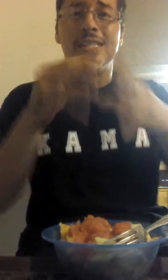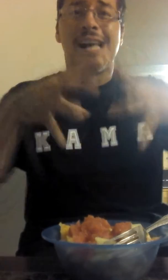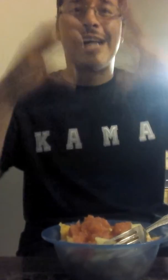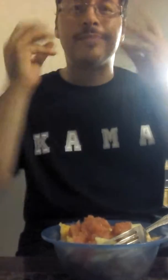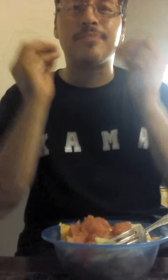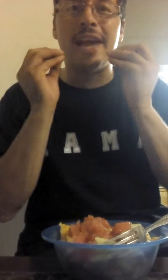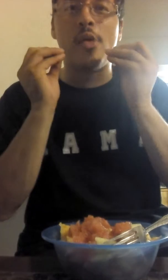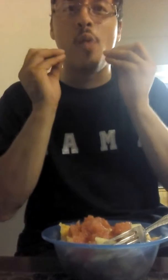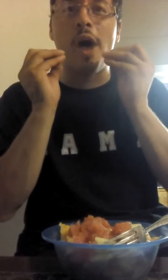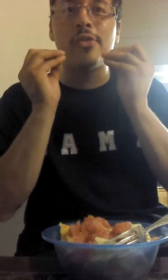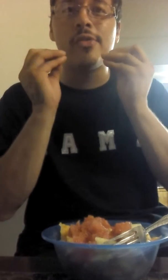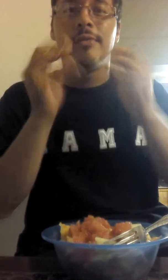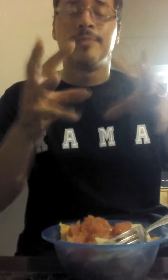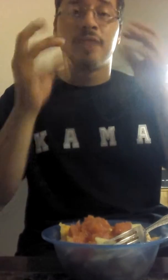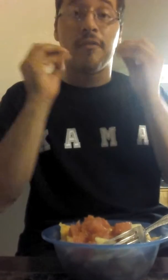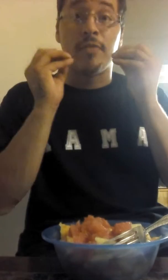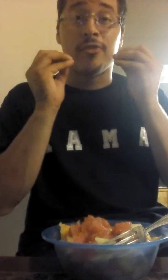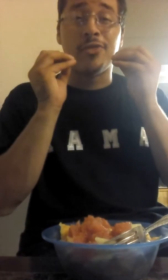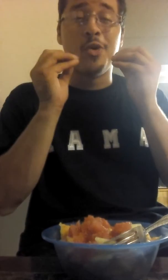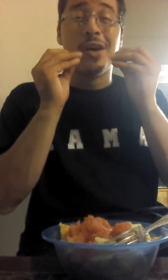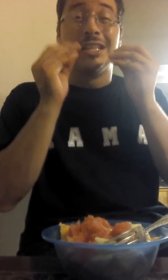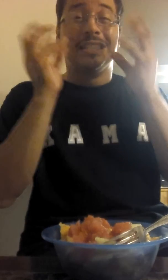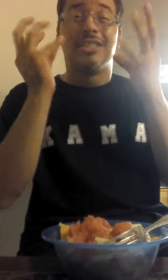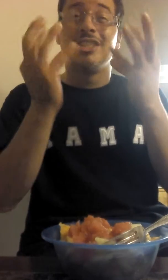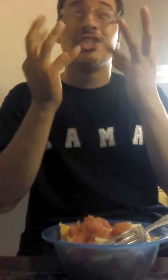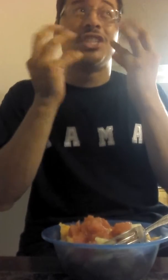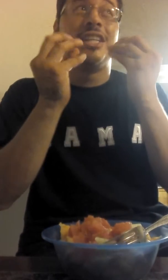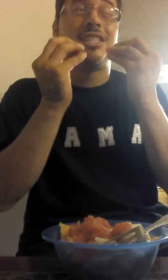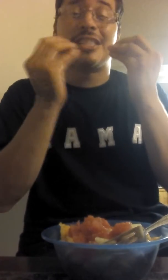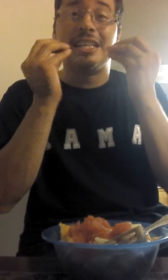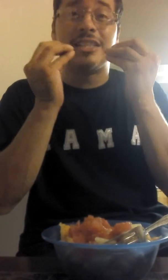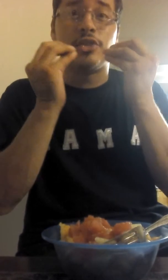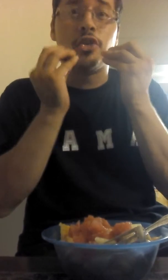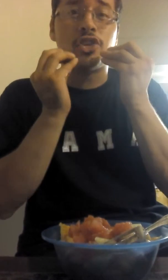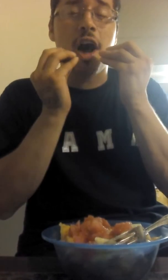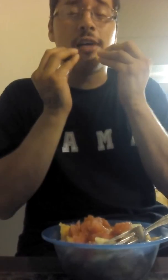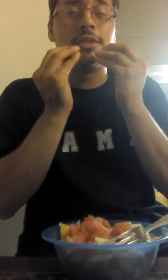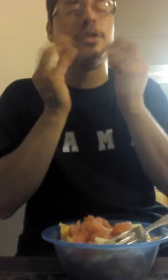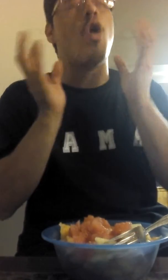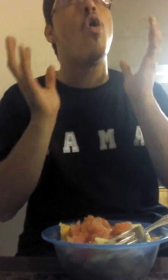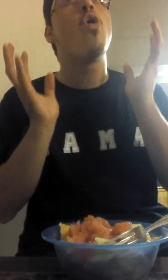and the water from the fruit just sinks into your tongue, and oh!